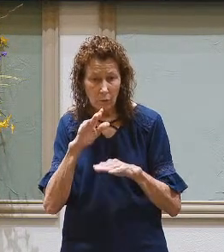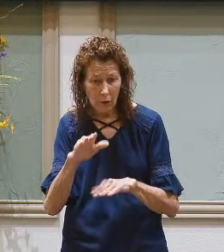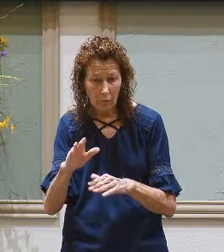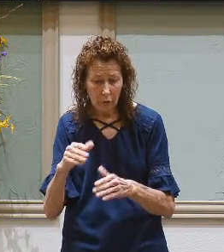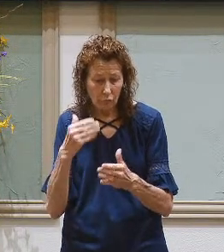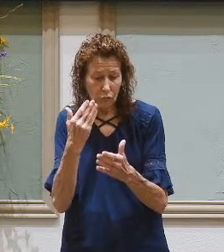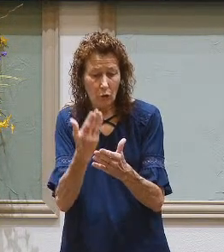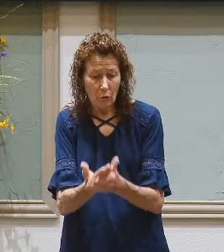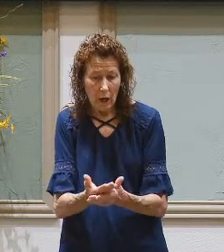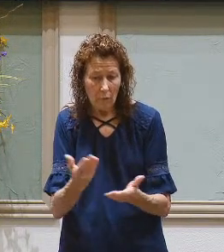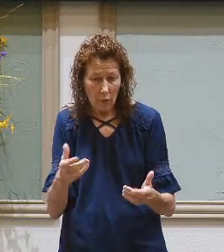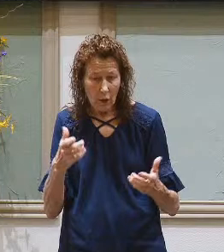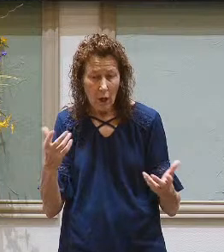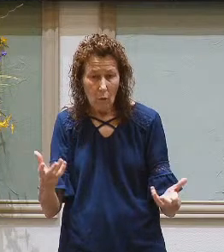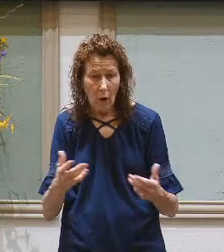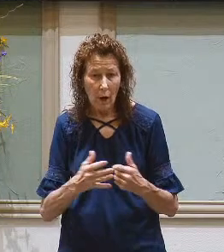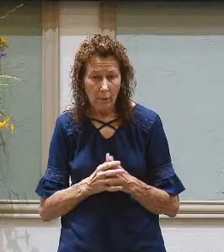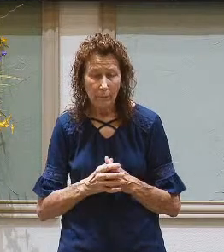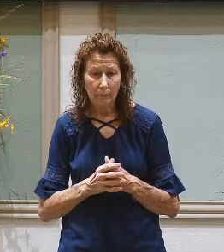destination?